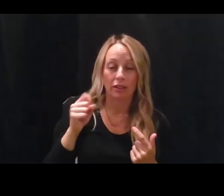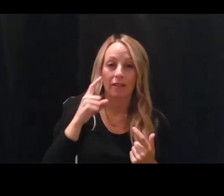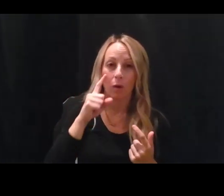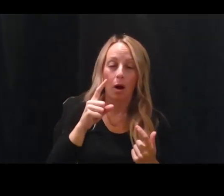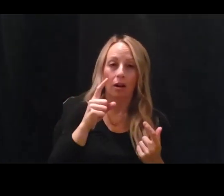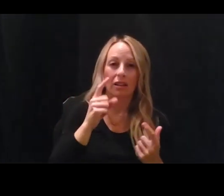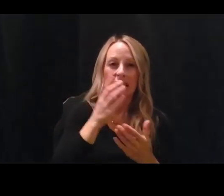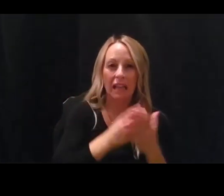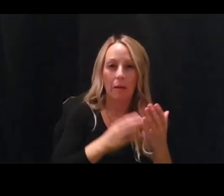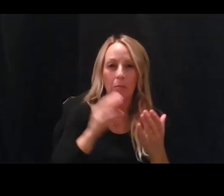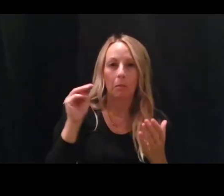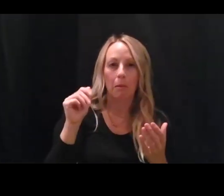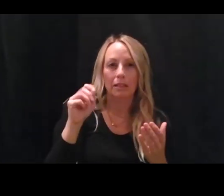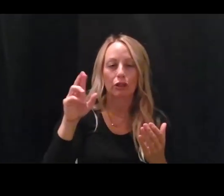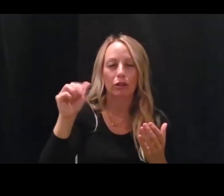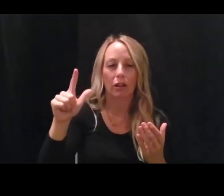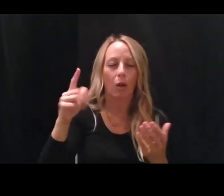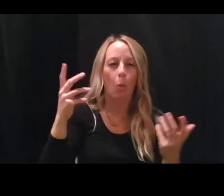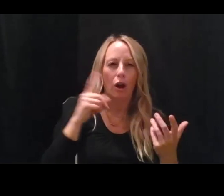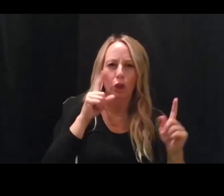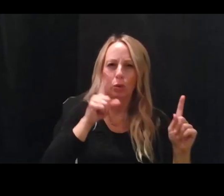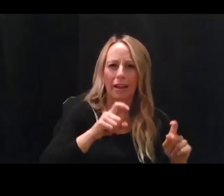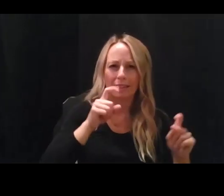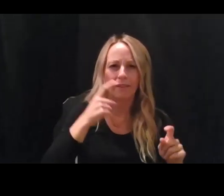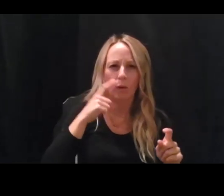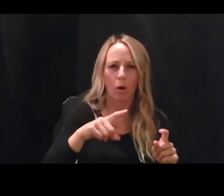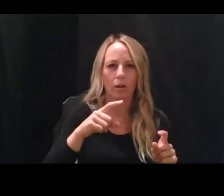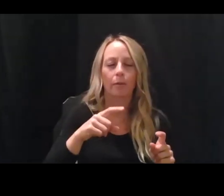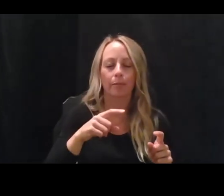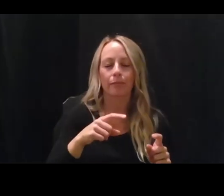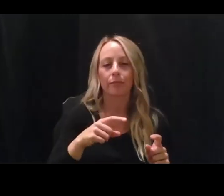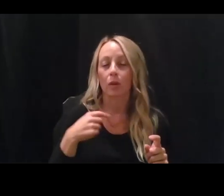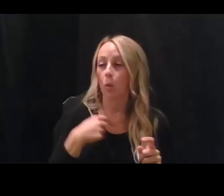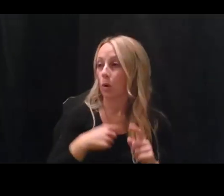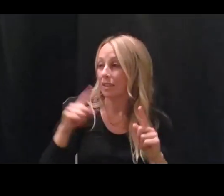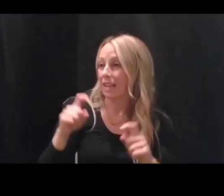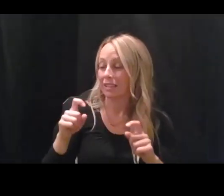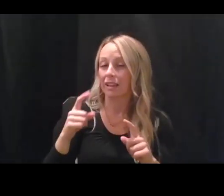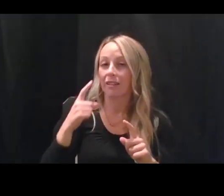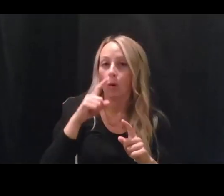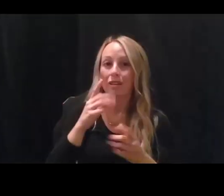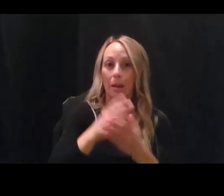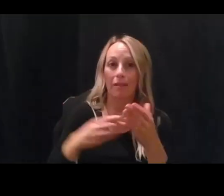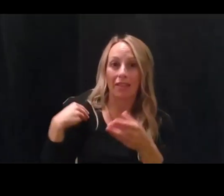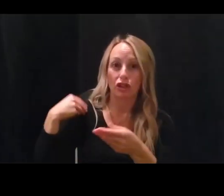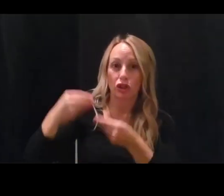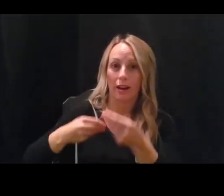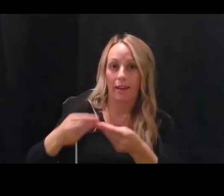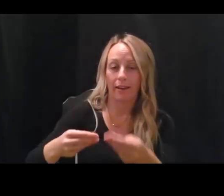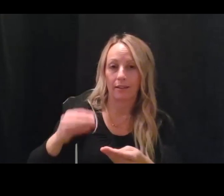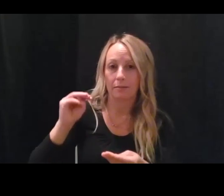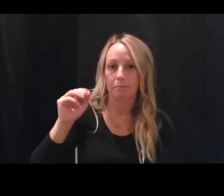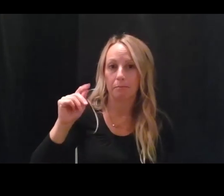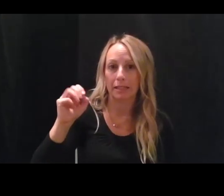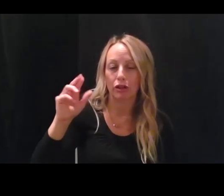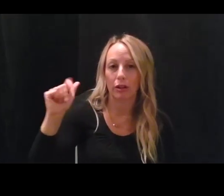fragment are you testing for? Well, it's a stretch of the genetic material of the virus. The